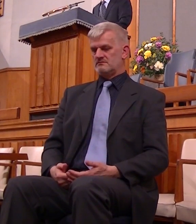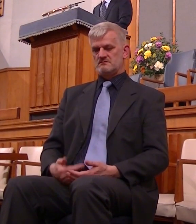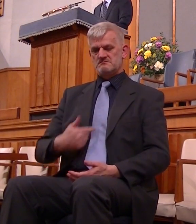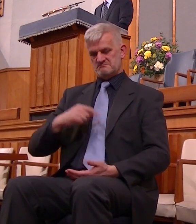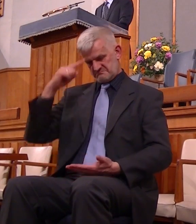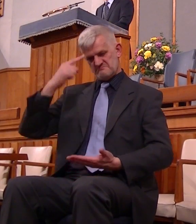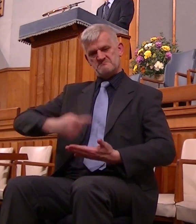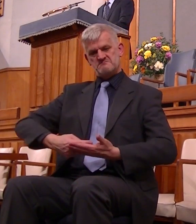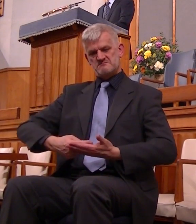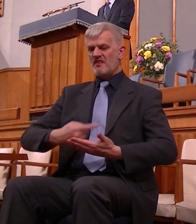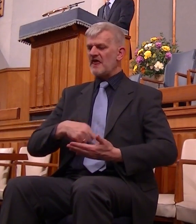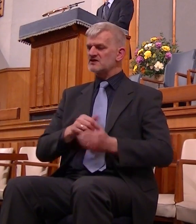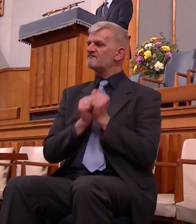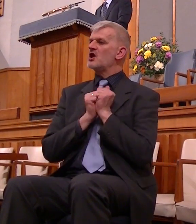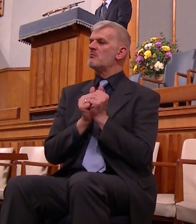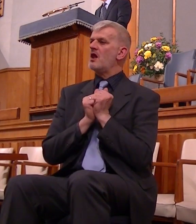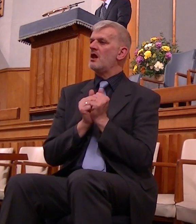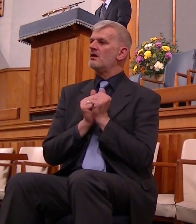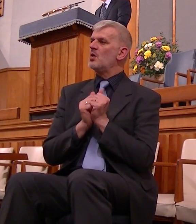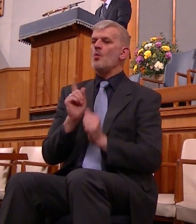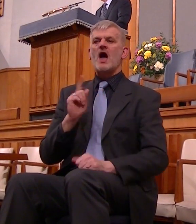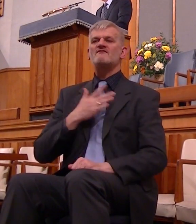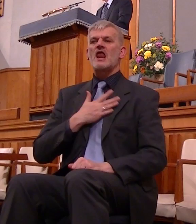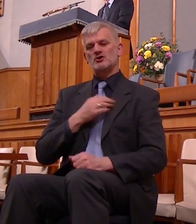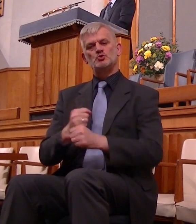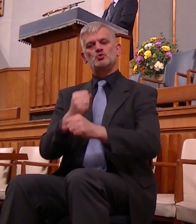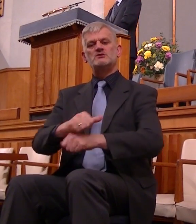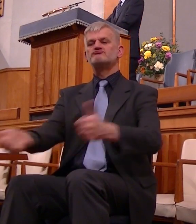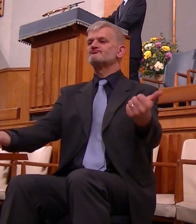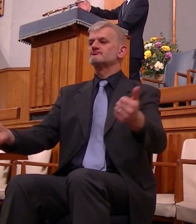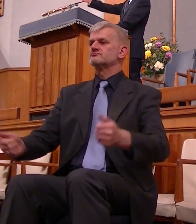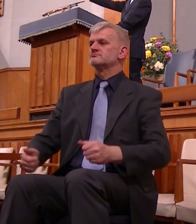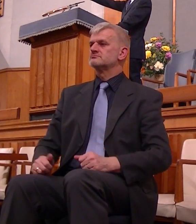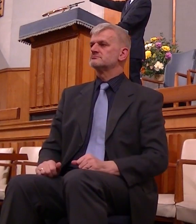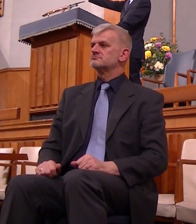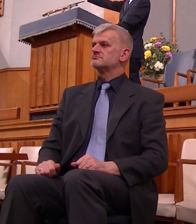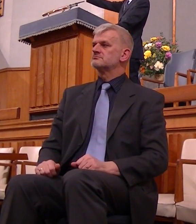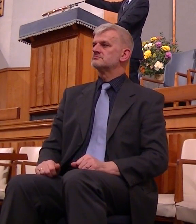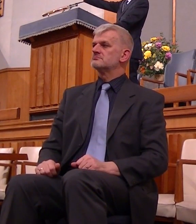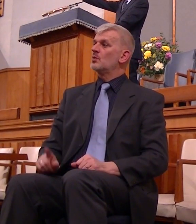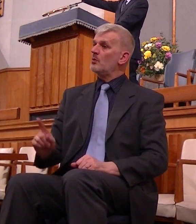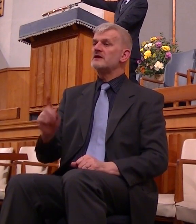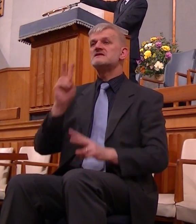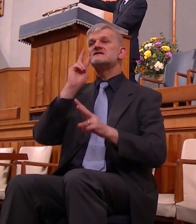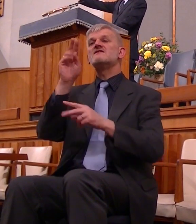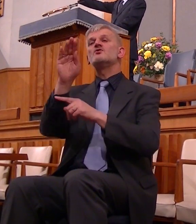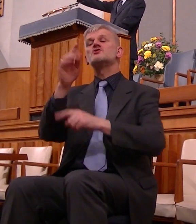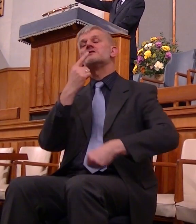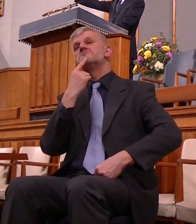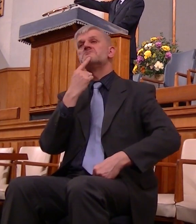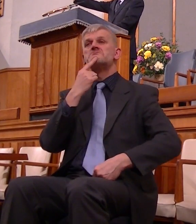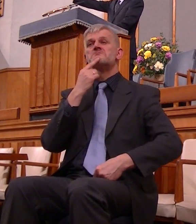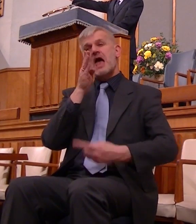determination I do whatever I want whether if I'm young when I look into the future I aim to do